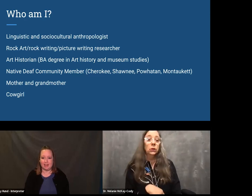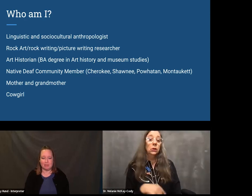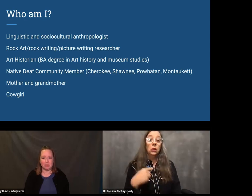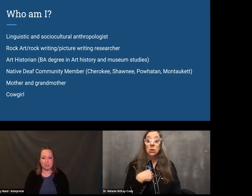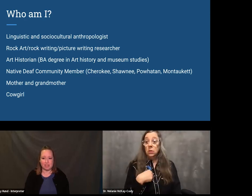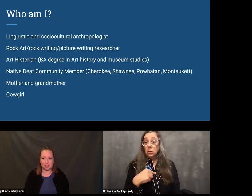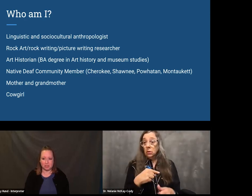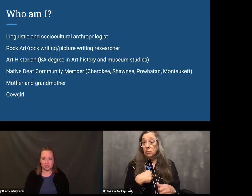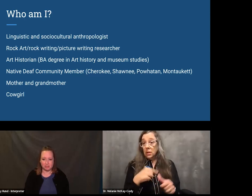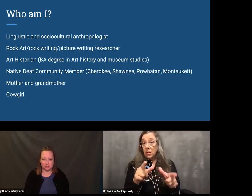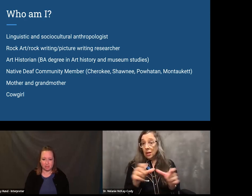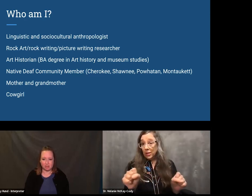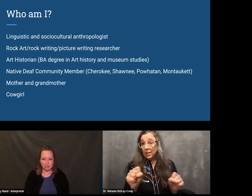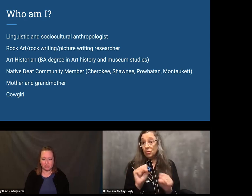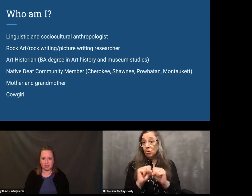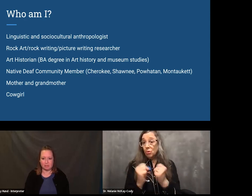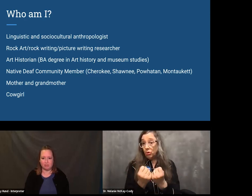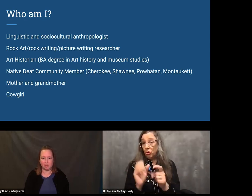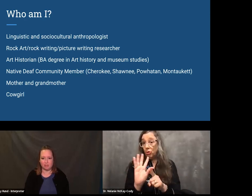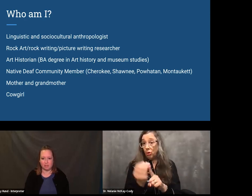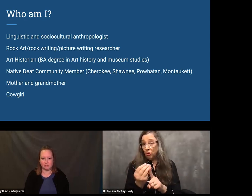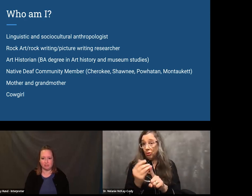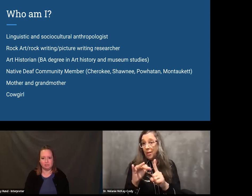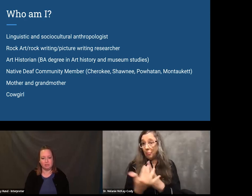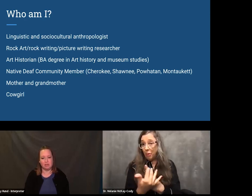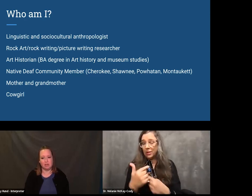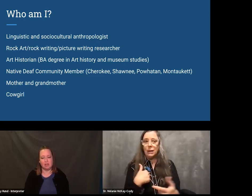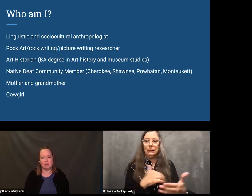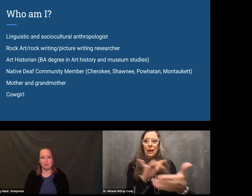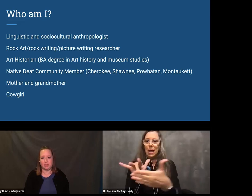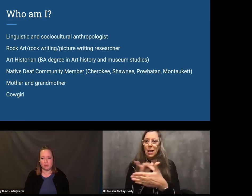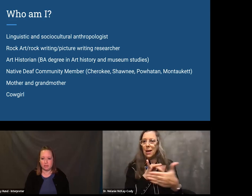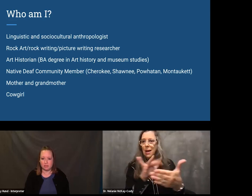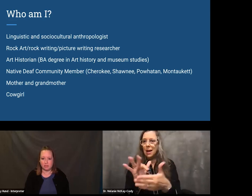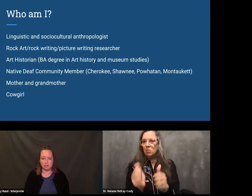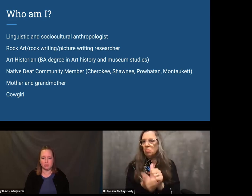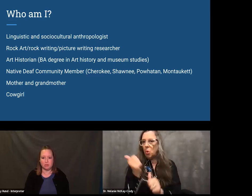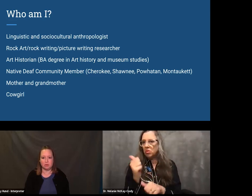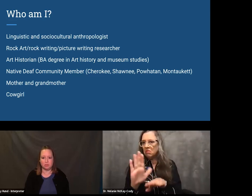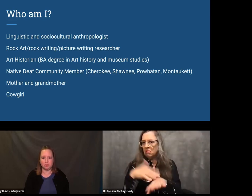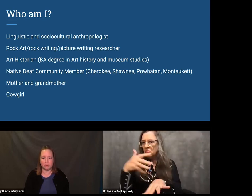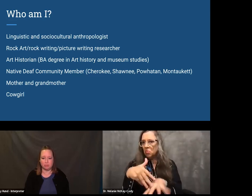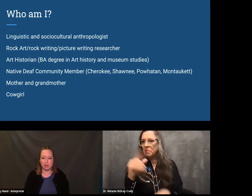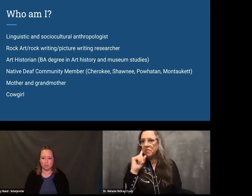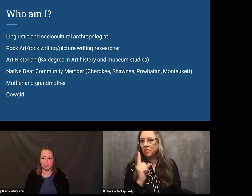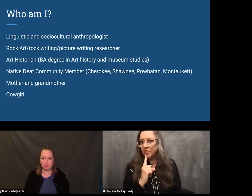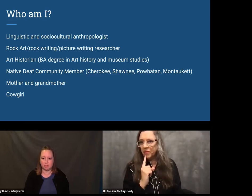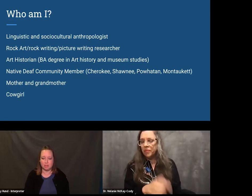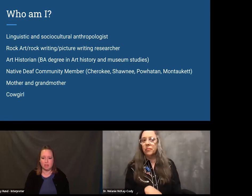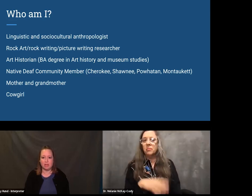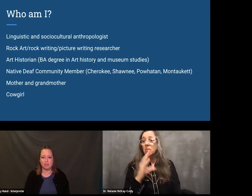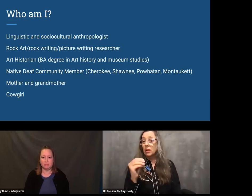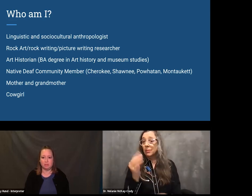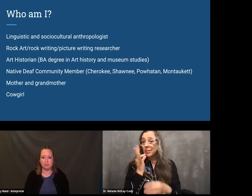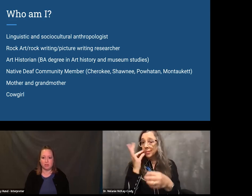I am a multitasker. There are lots of things I'm involved in. I'm a linguist and a sociocultural anthropologist.